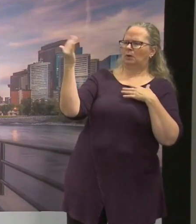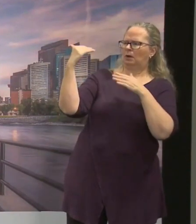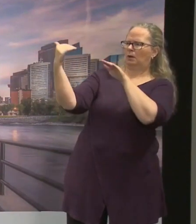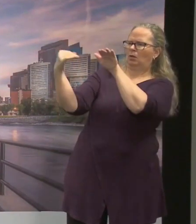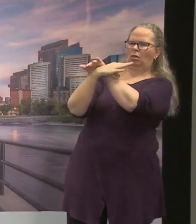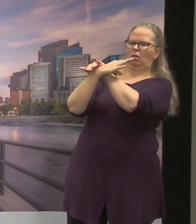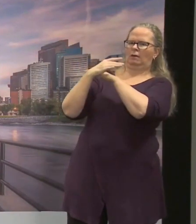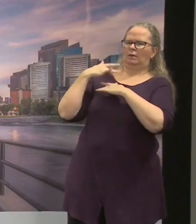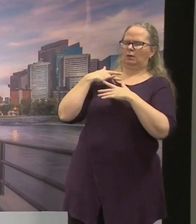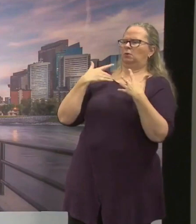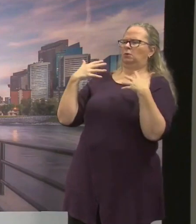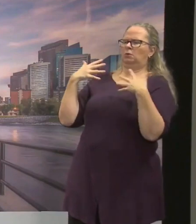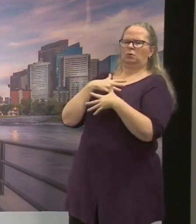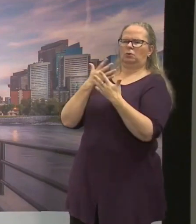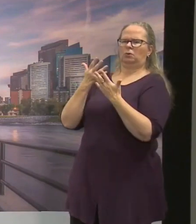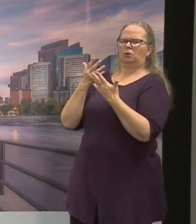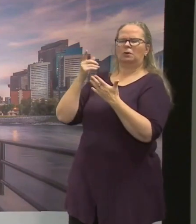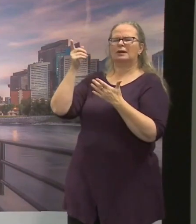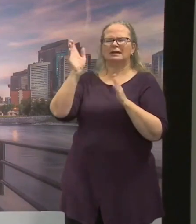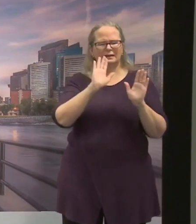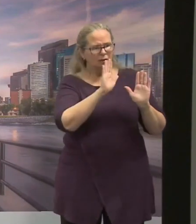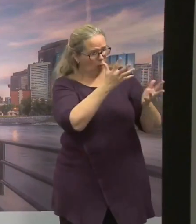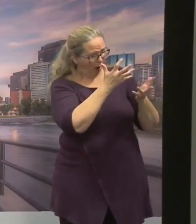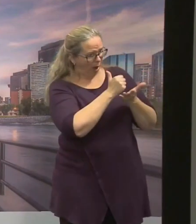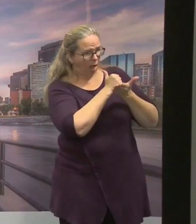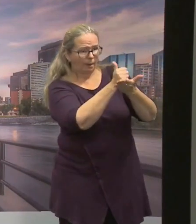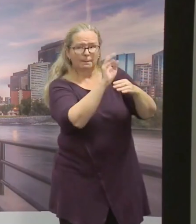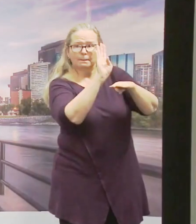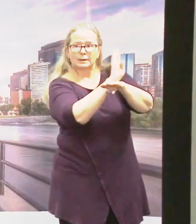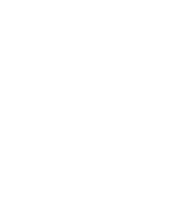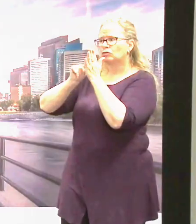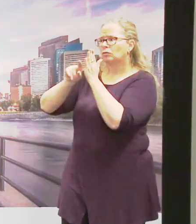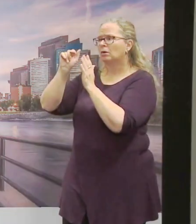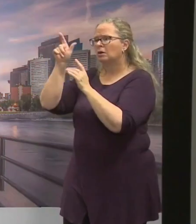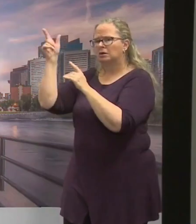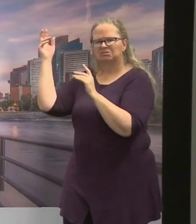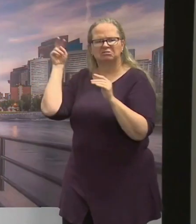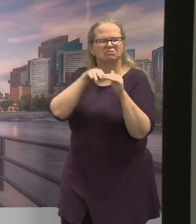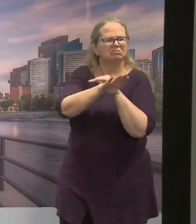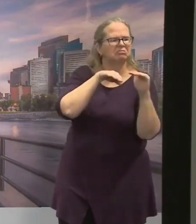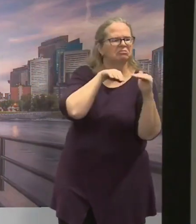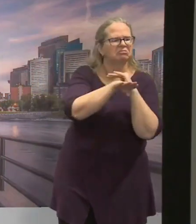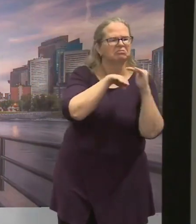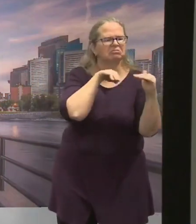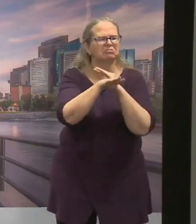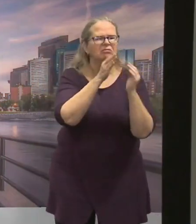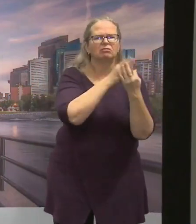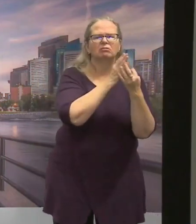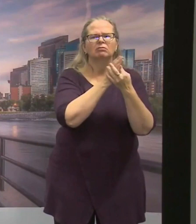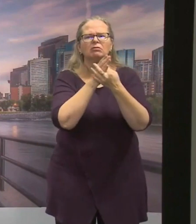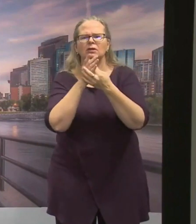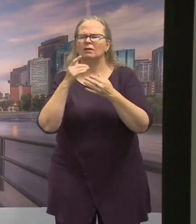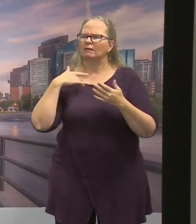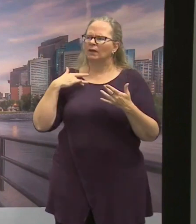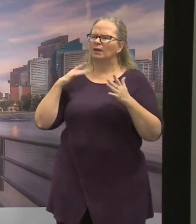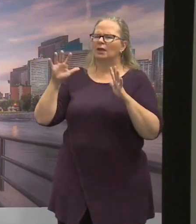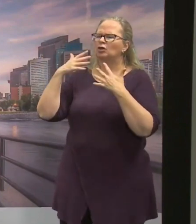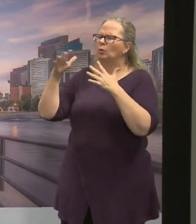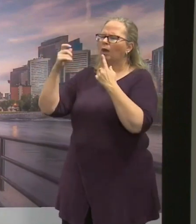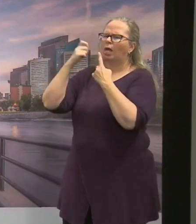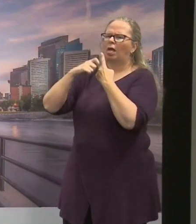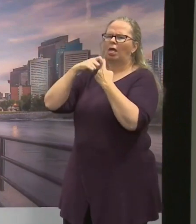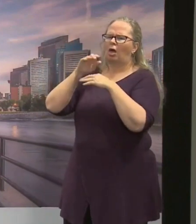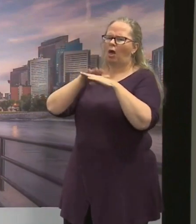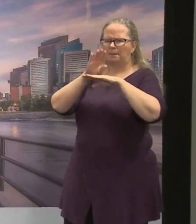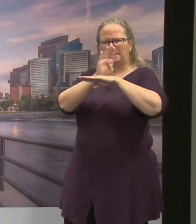open and in a safe fashion for everyone to enjoy. Well, I certainly don't want to see any harassment by inspectors, but I also want to